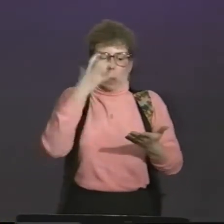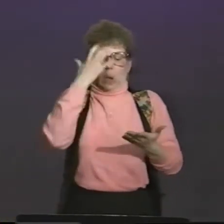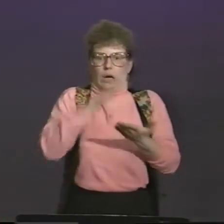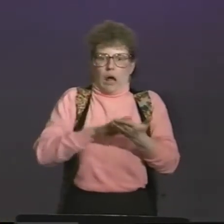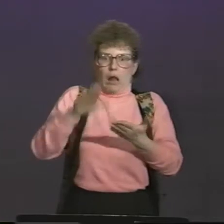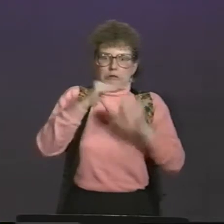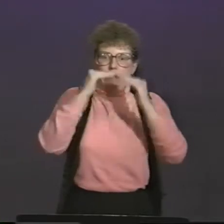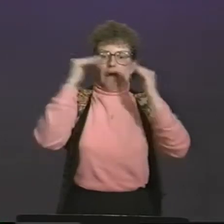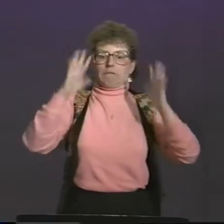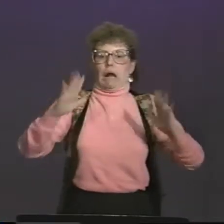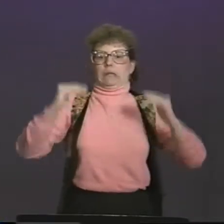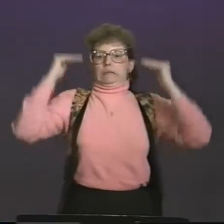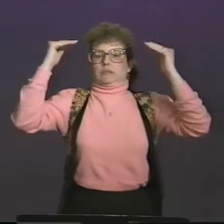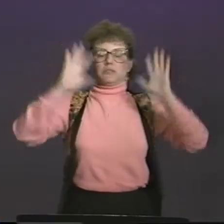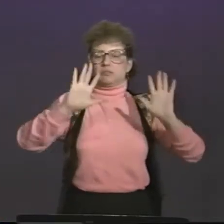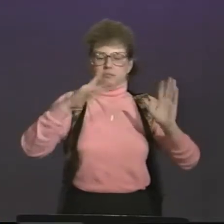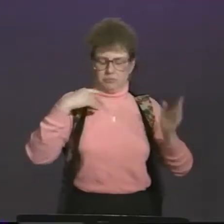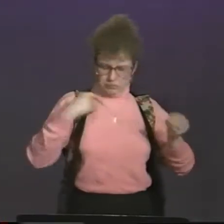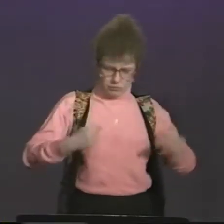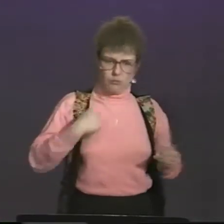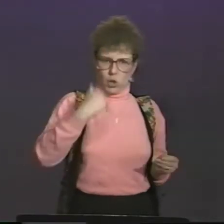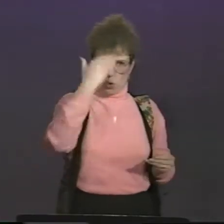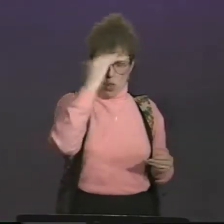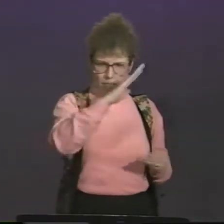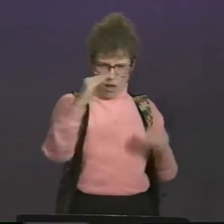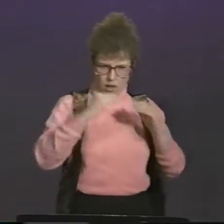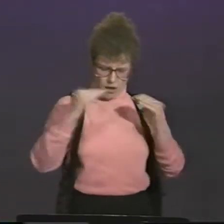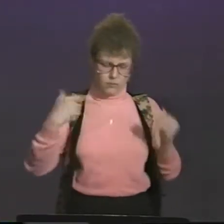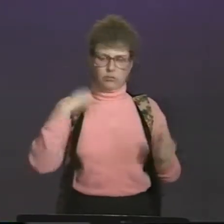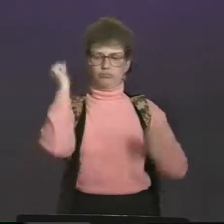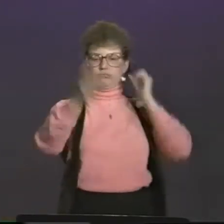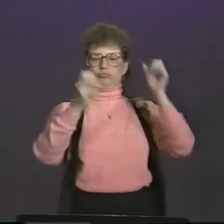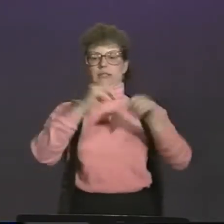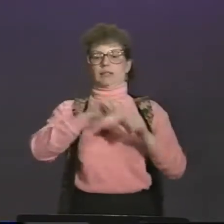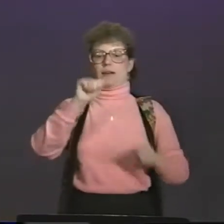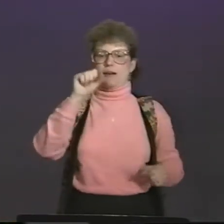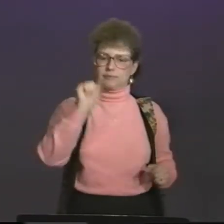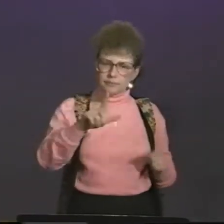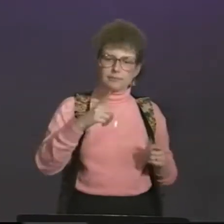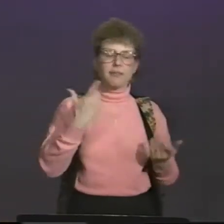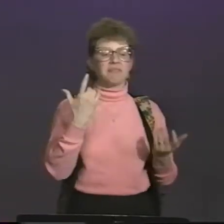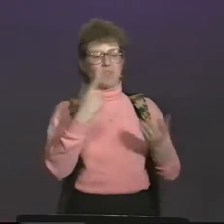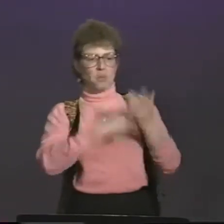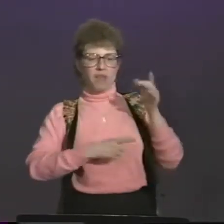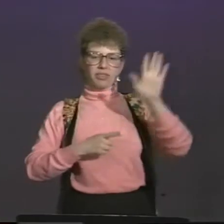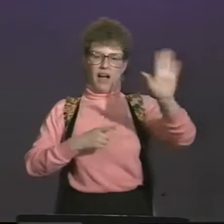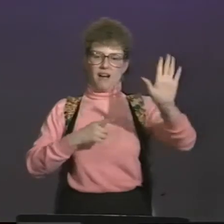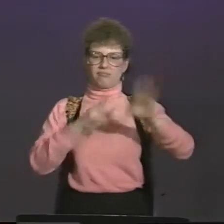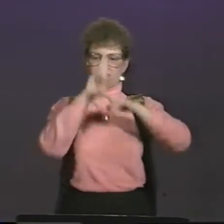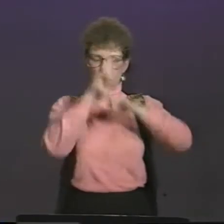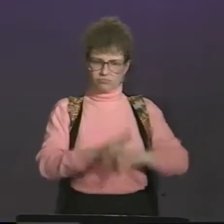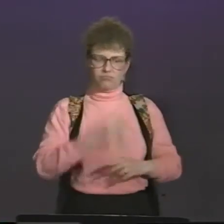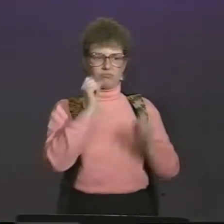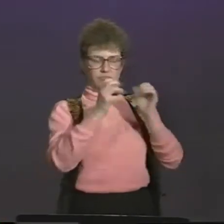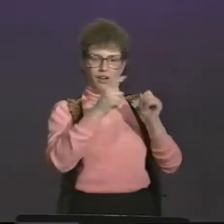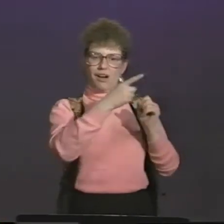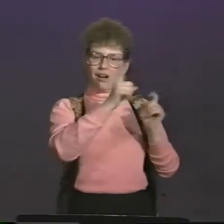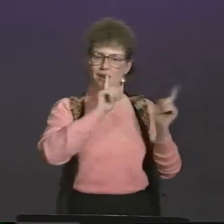they had to think or respond in English or as if they had to respond at a university level or something. So rather than do that, I used